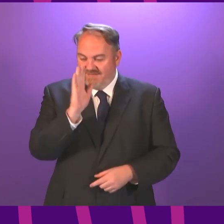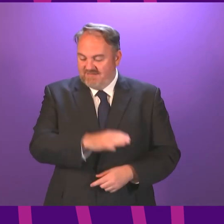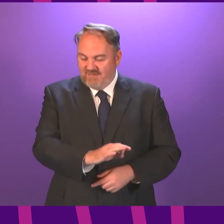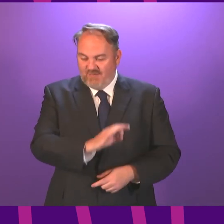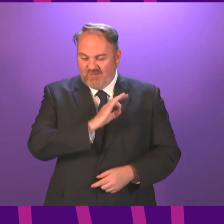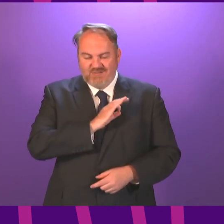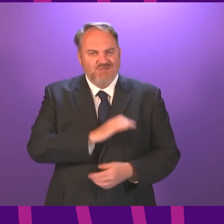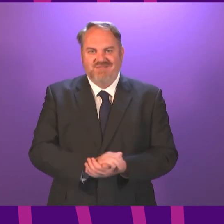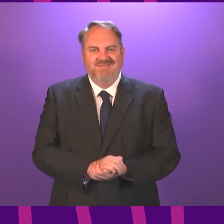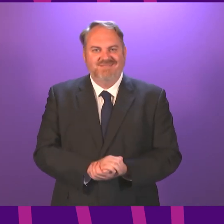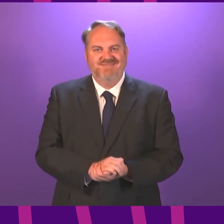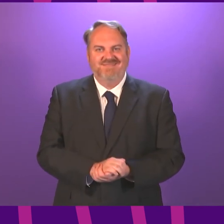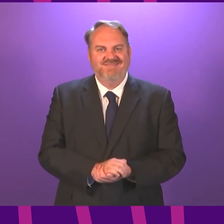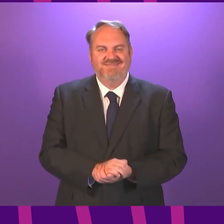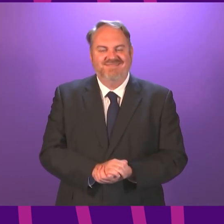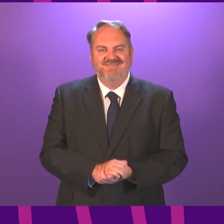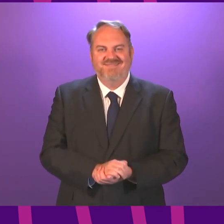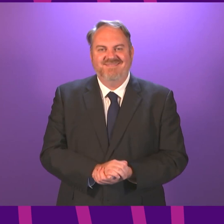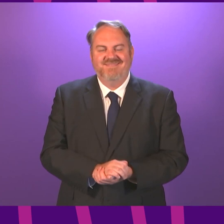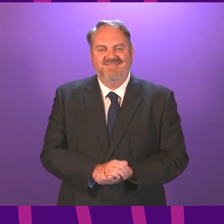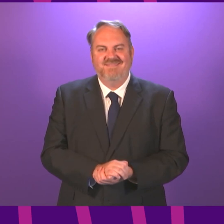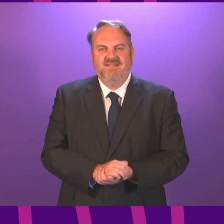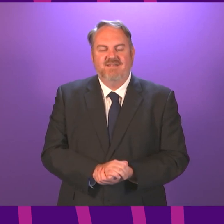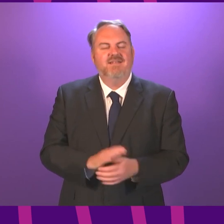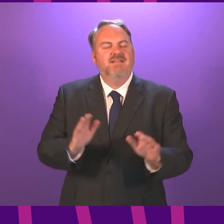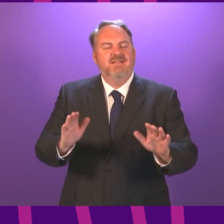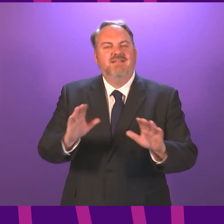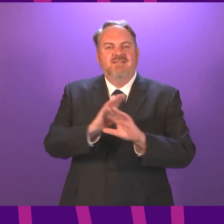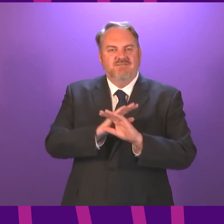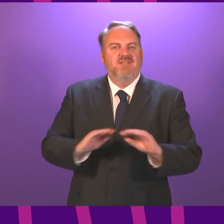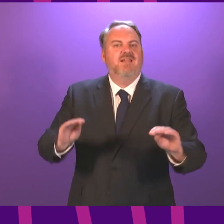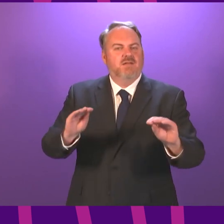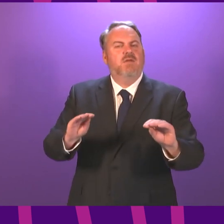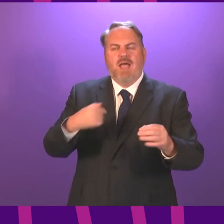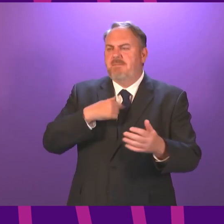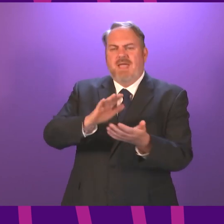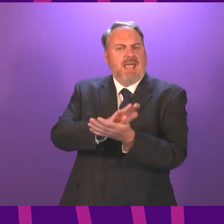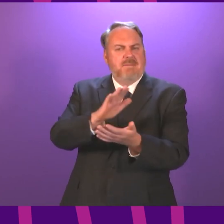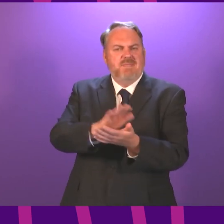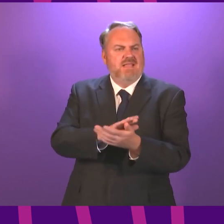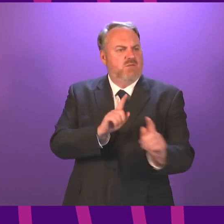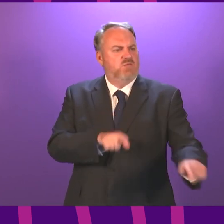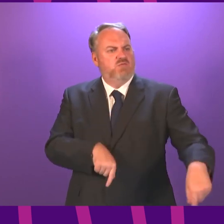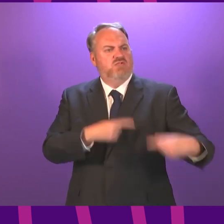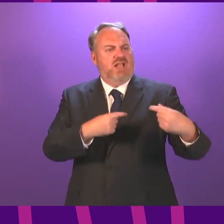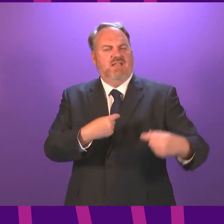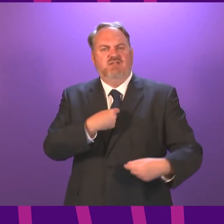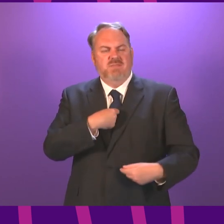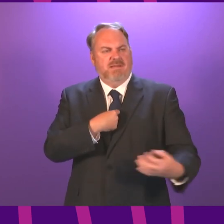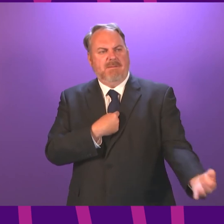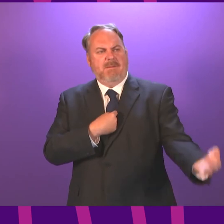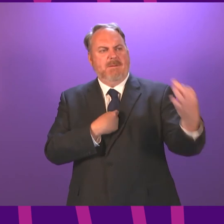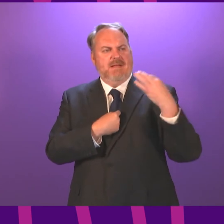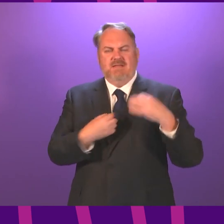I really do I would urge everybody by all means rigorously hold me and my government to account that is absolutely essential